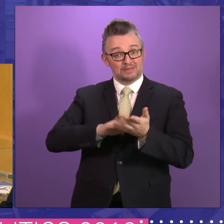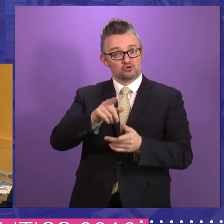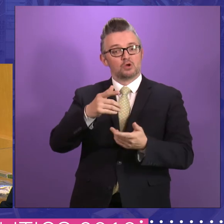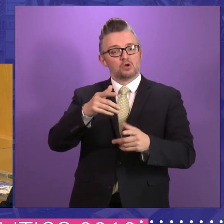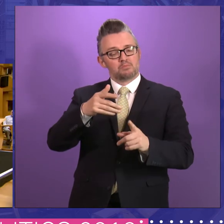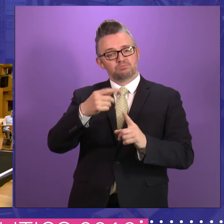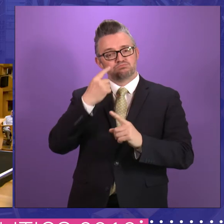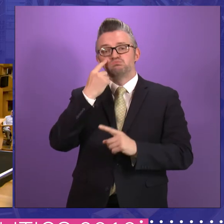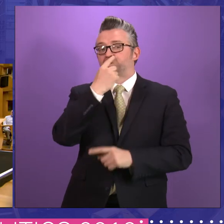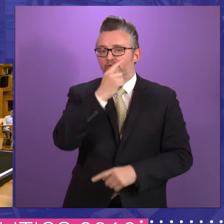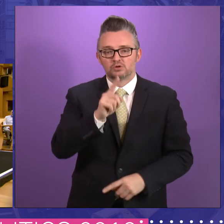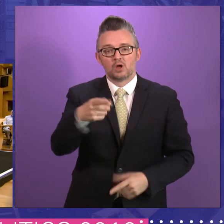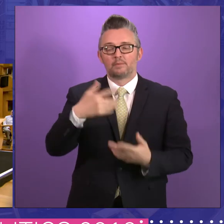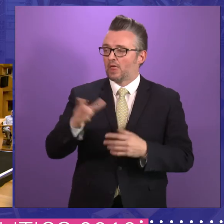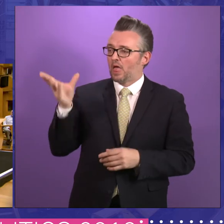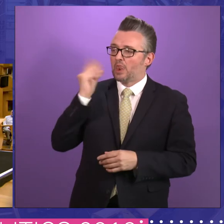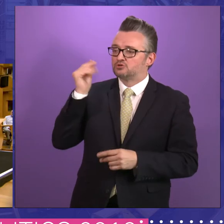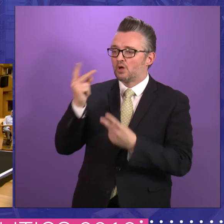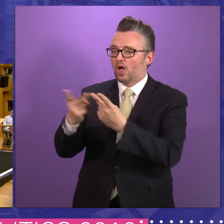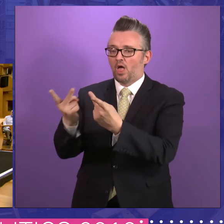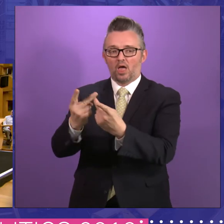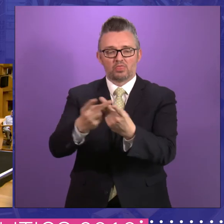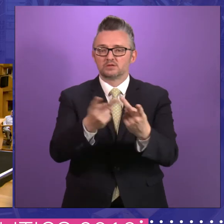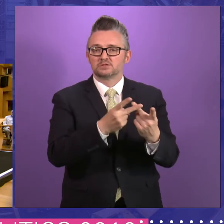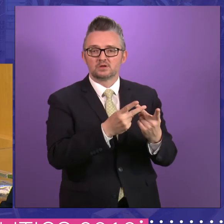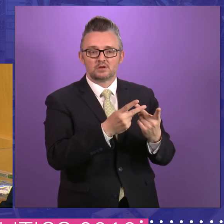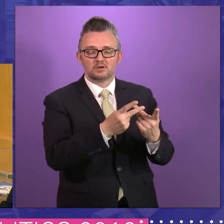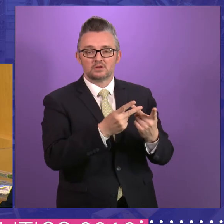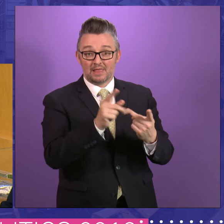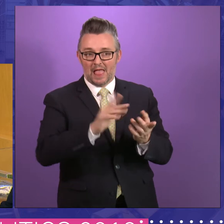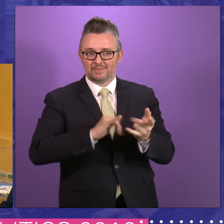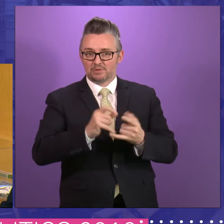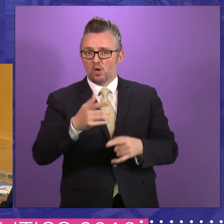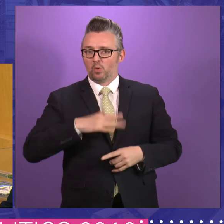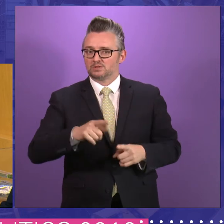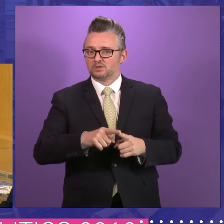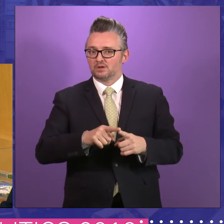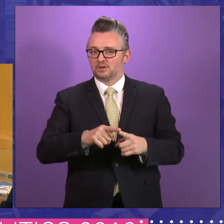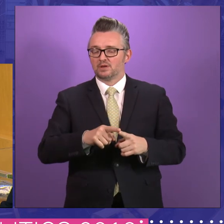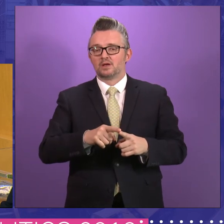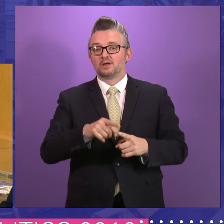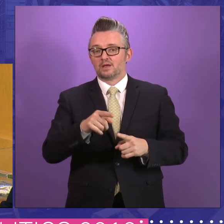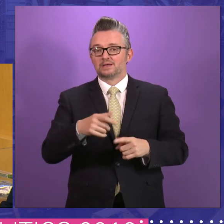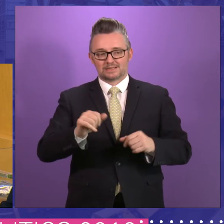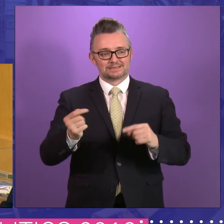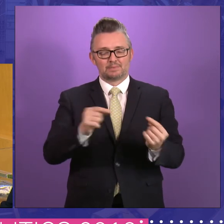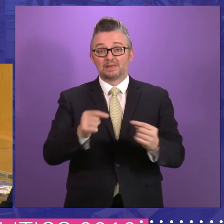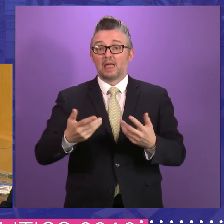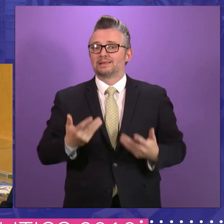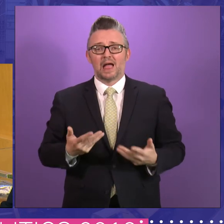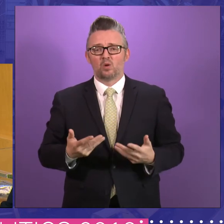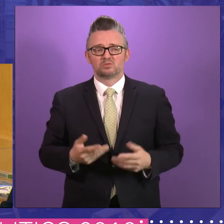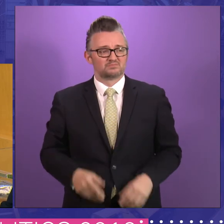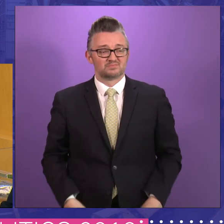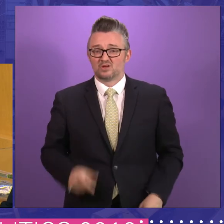people and comment on what they've been saying. Um, and, uh, and that would be a debate. What, what happens at the moment